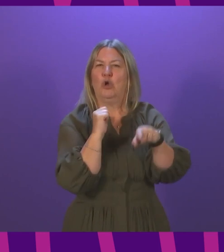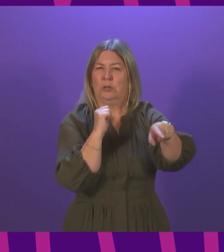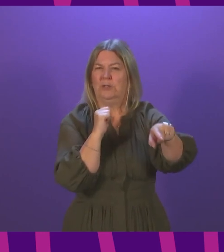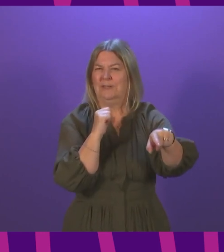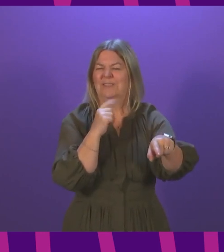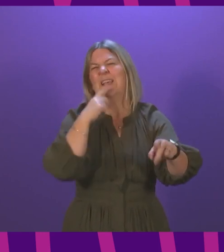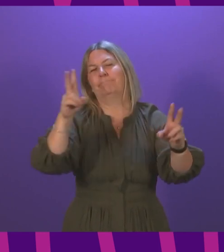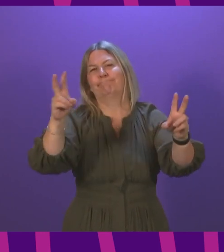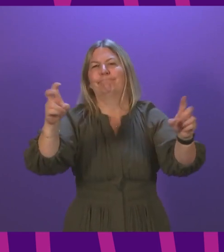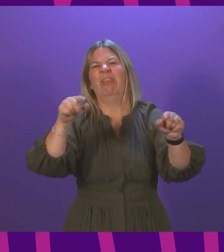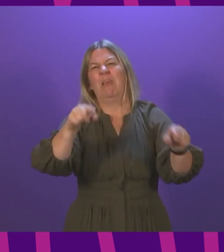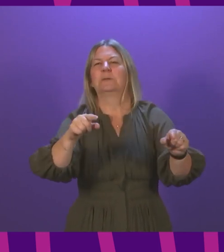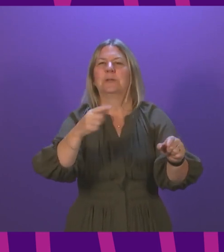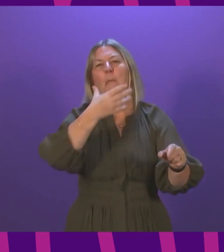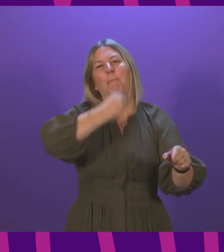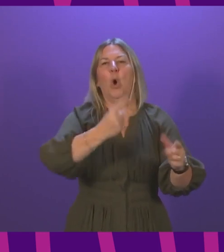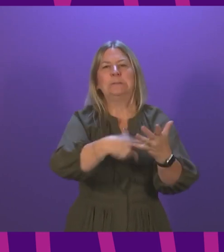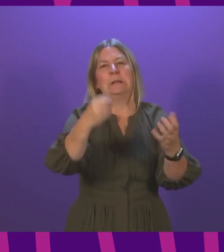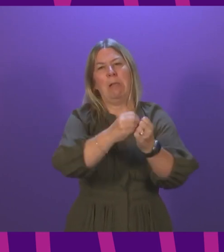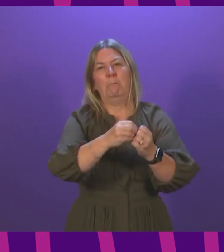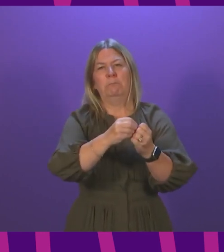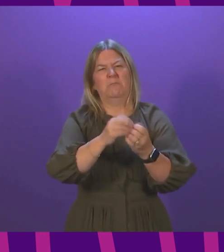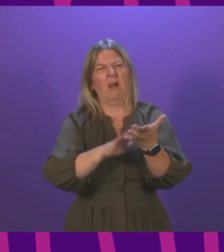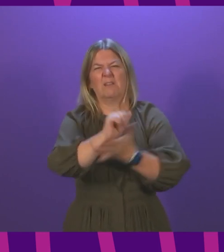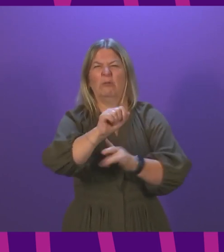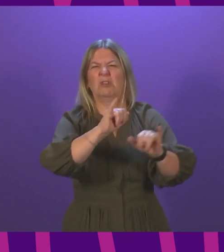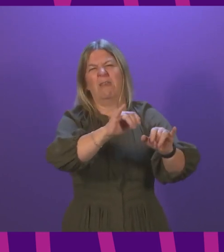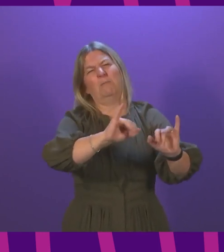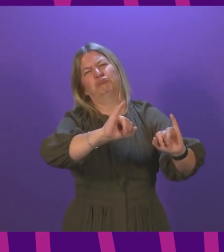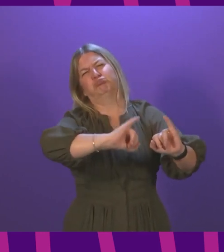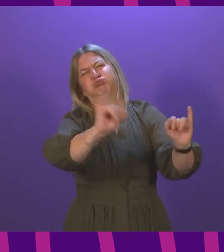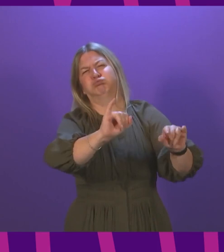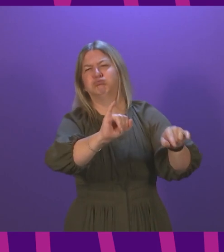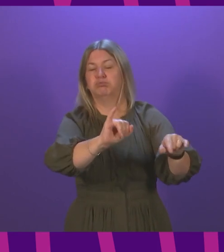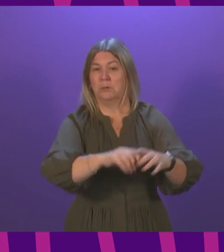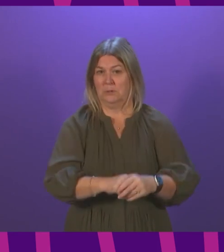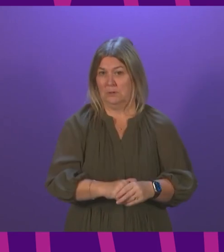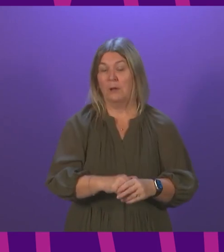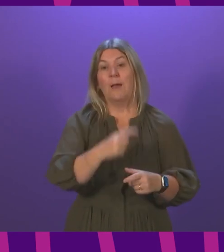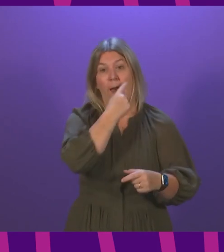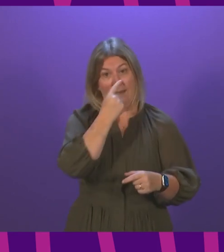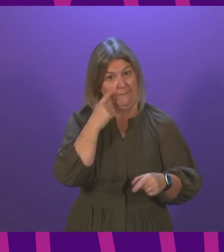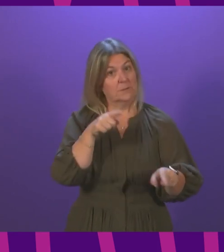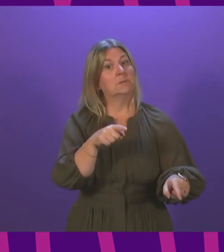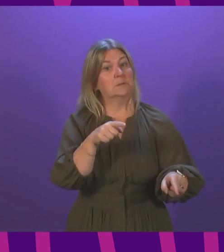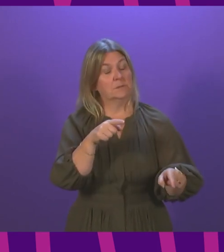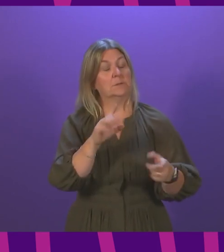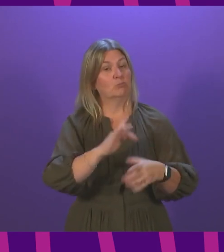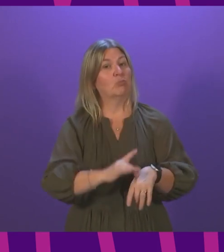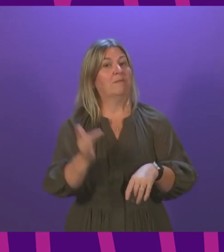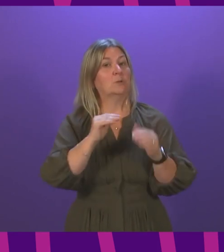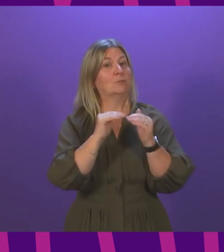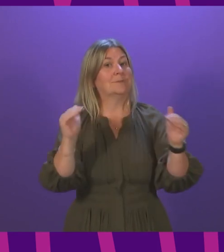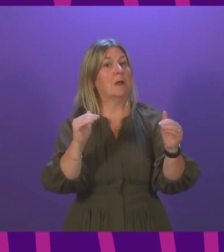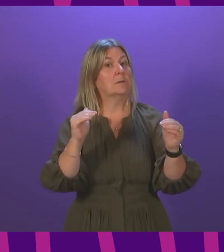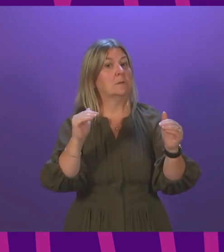boys club and the culture was horrific. It also found evidence provided by officers from the professional standards department, the department responsible